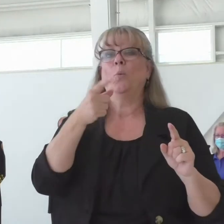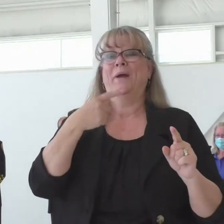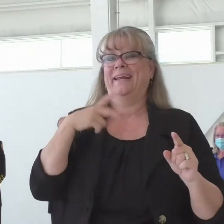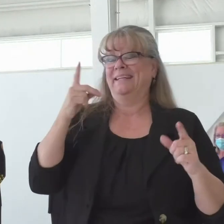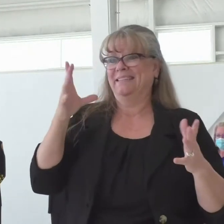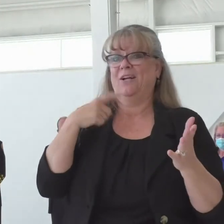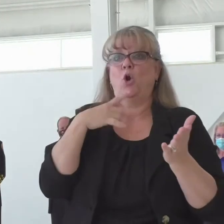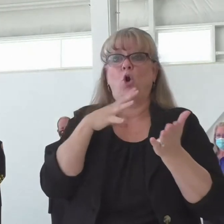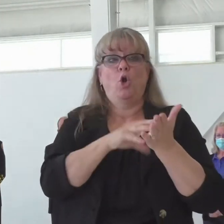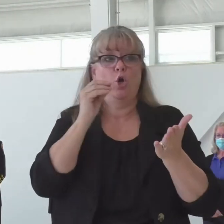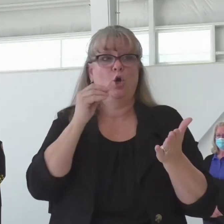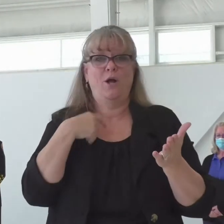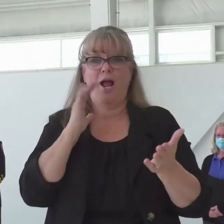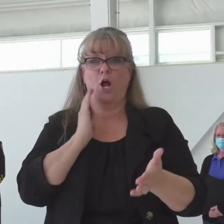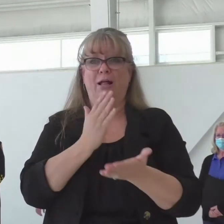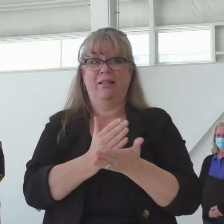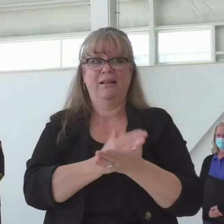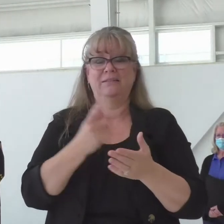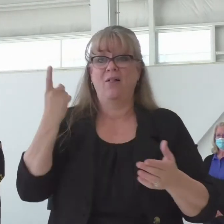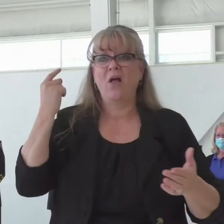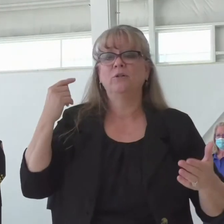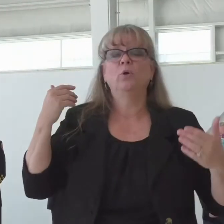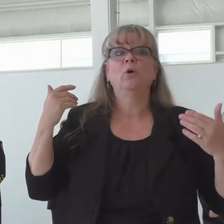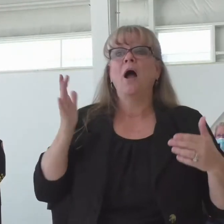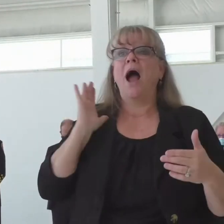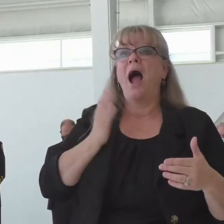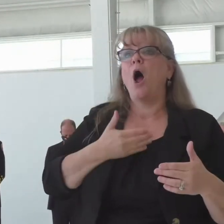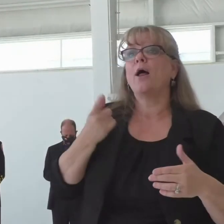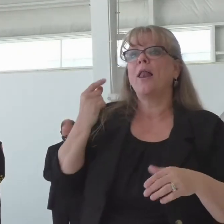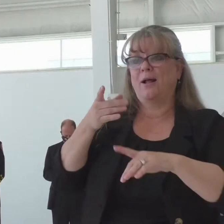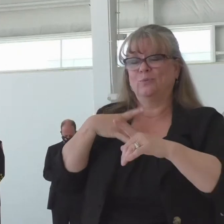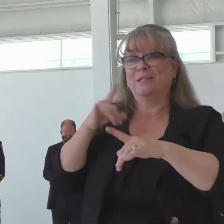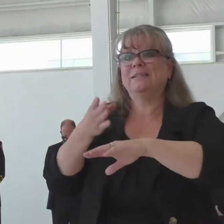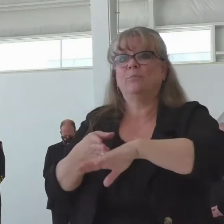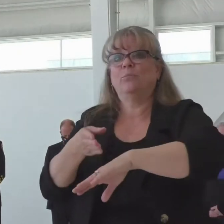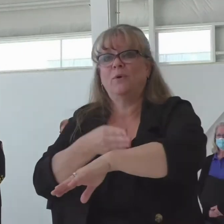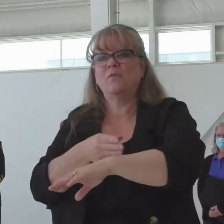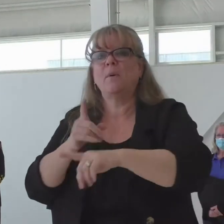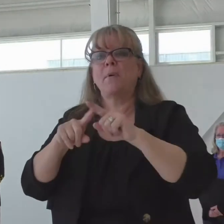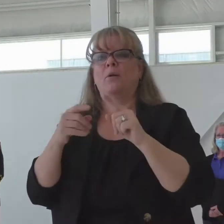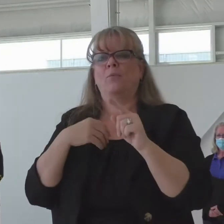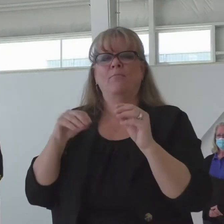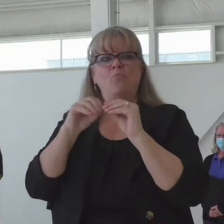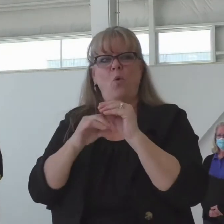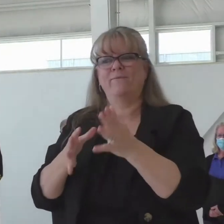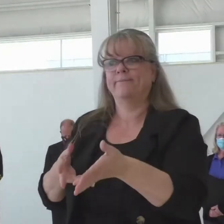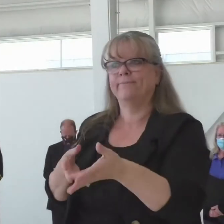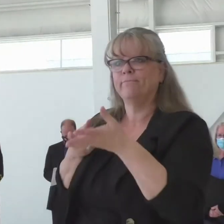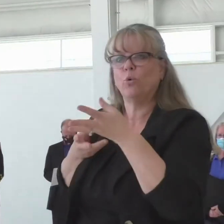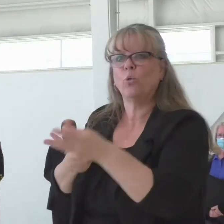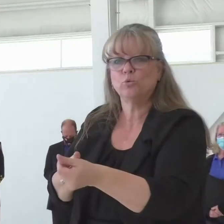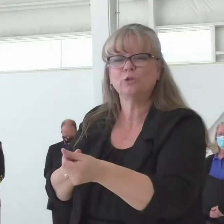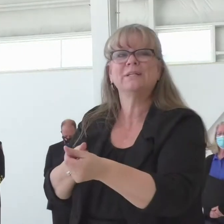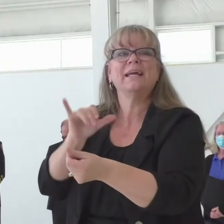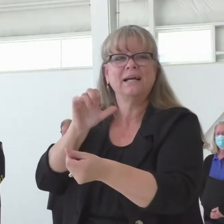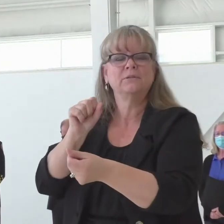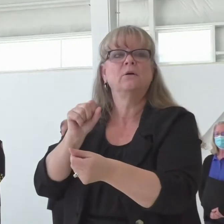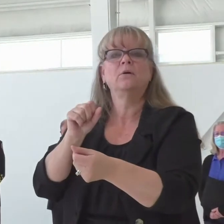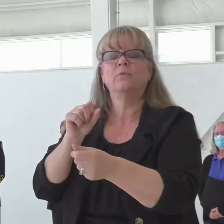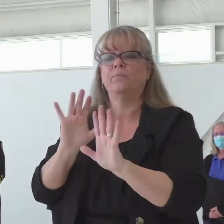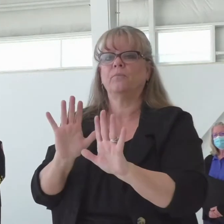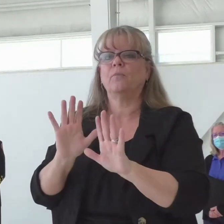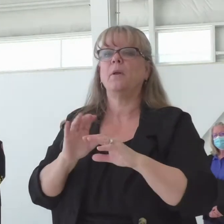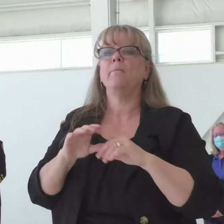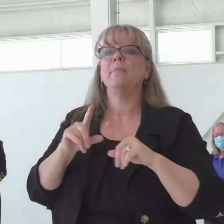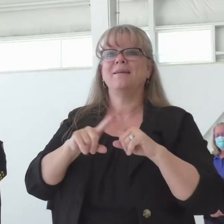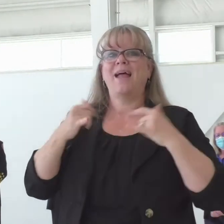dare to say we got good at a lot of things. We learned a lot of efficiencies, but we're anticipating, you know, of course, the vaccinations are out,